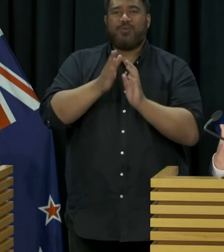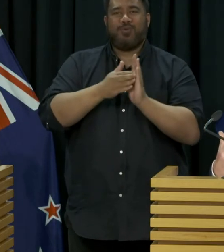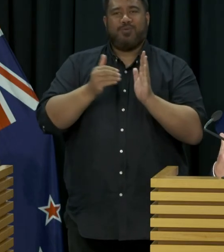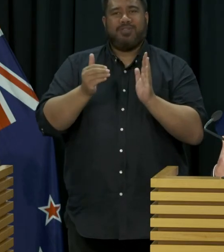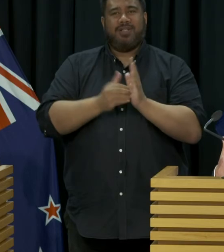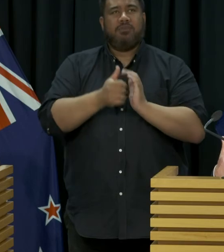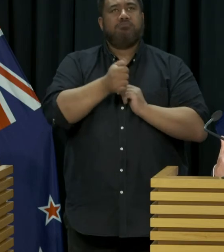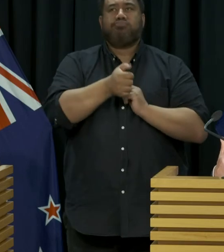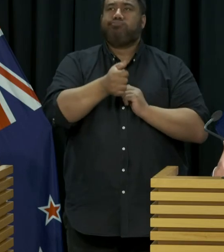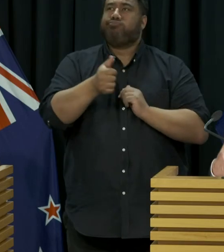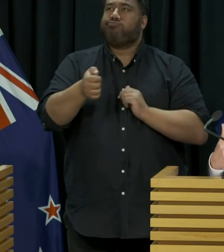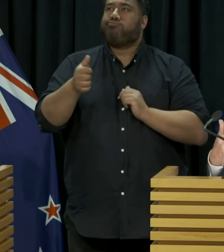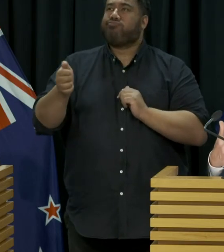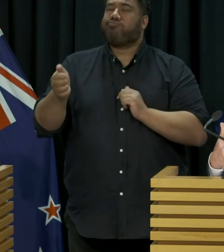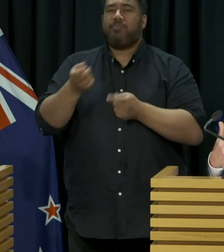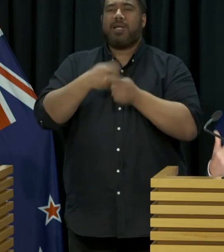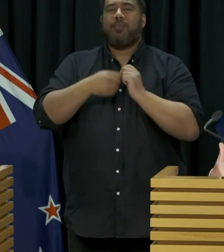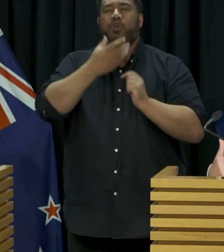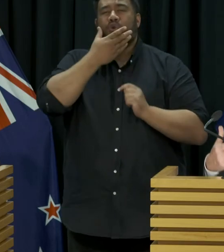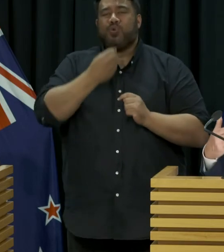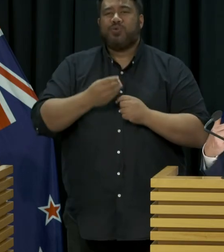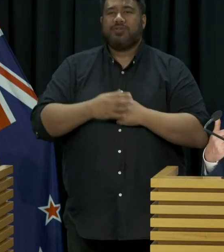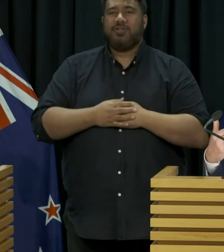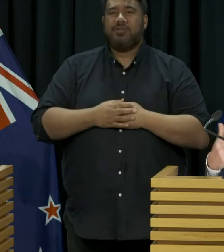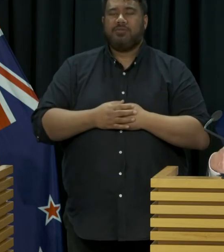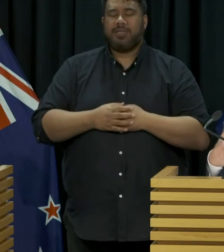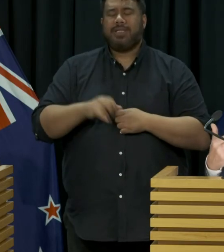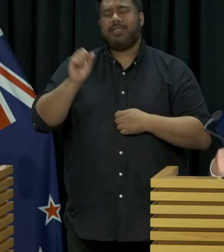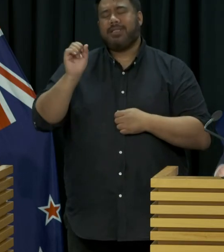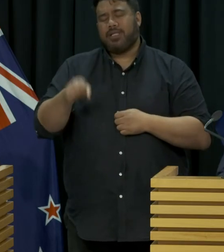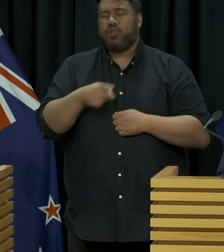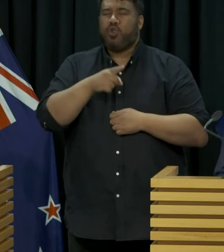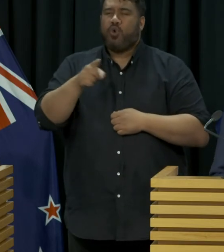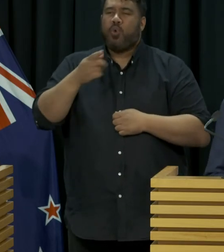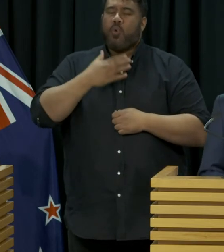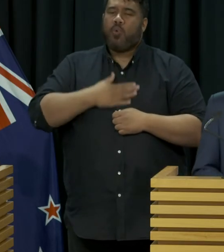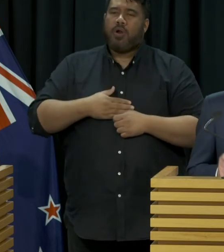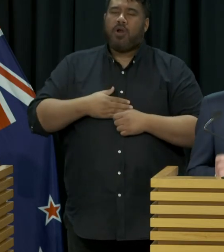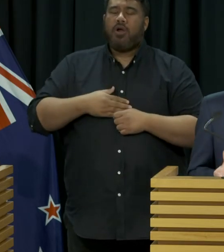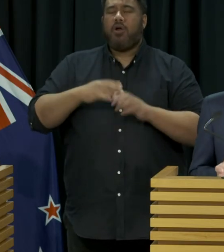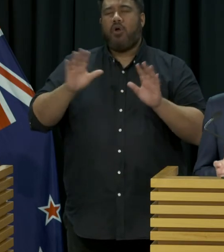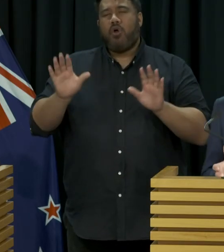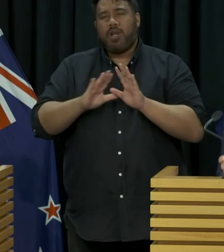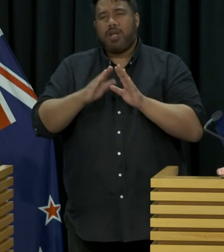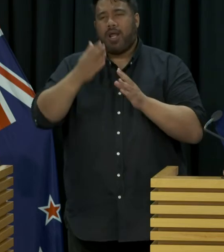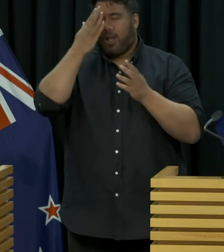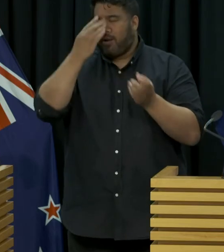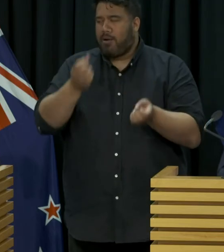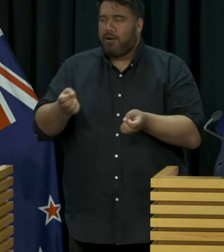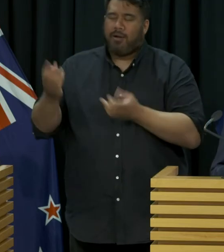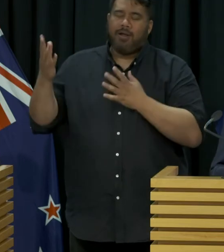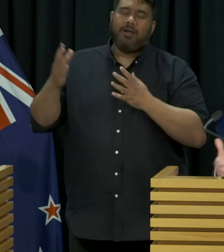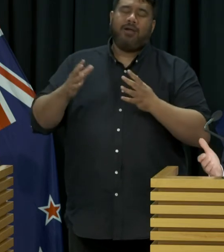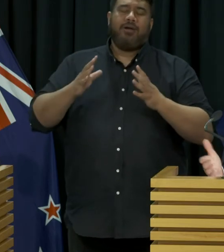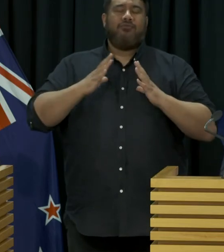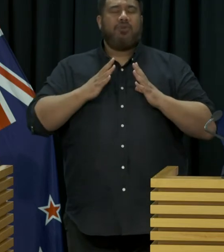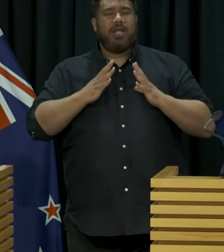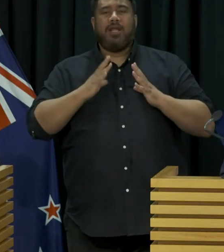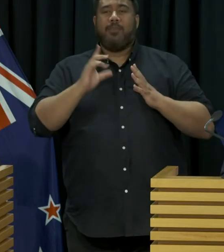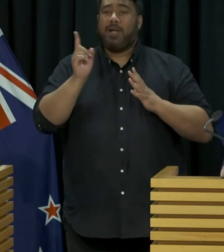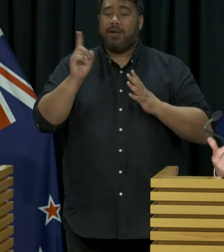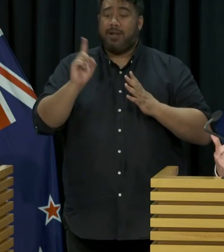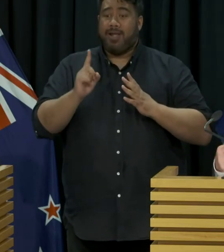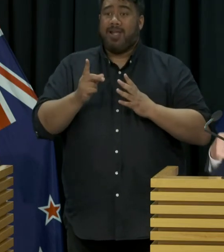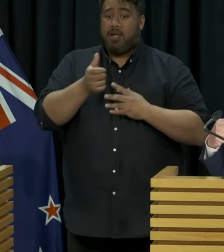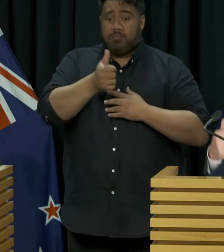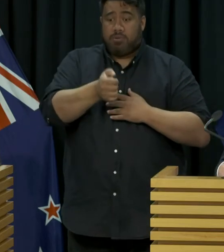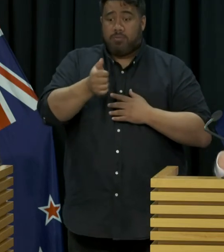I'm sure everybody is keen to have a relaxing Christmas break and get away for it the sooner we can do these things and lock them into our daily